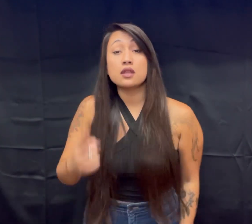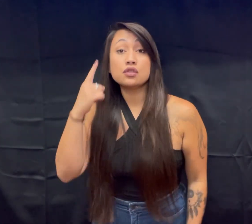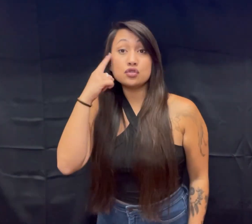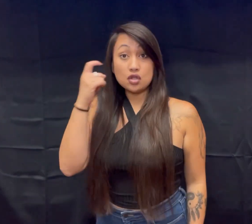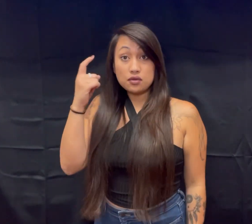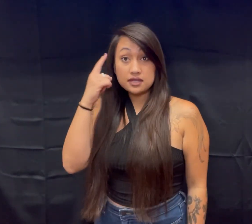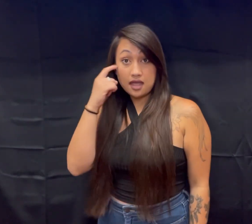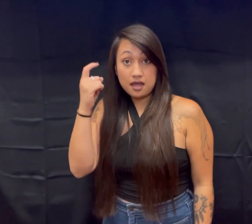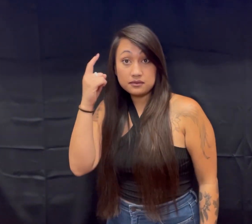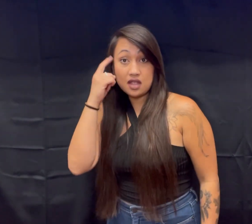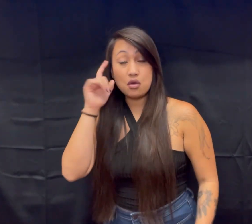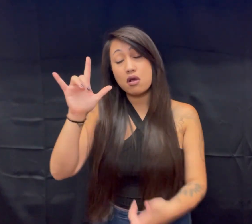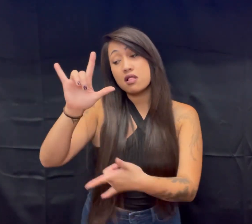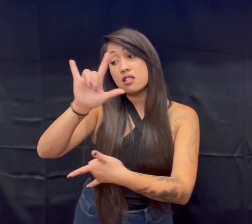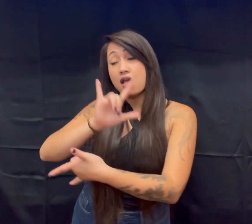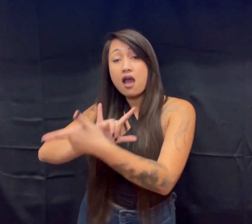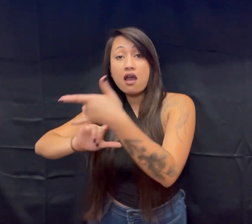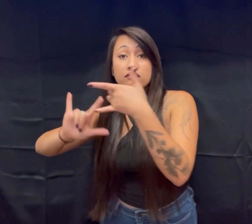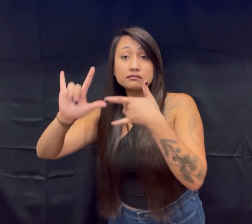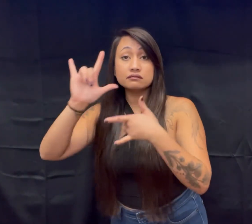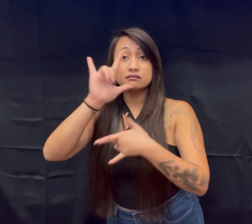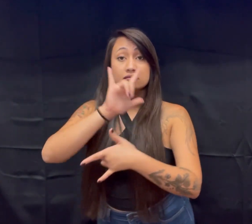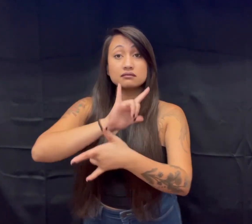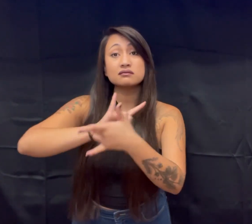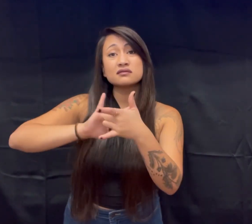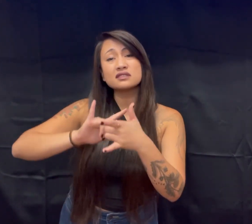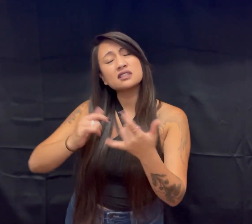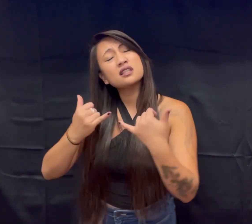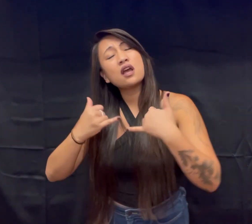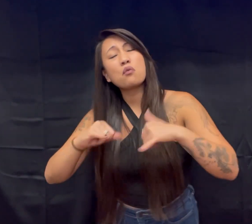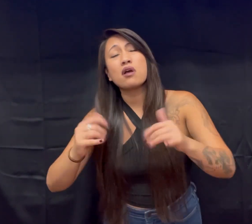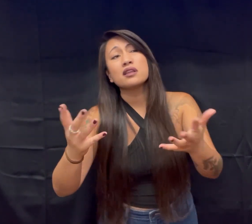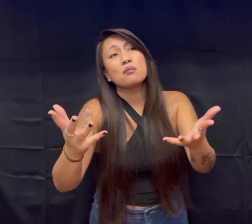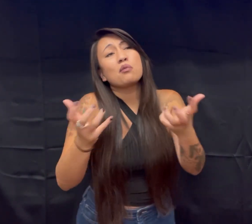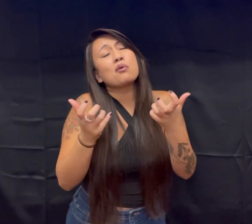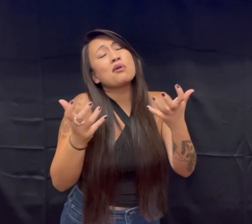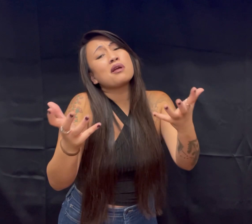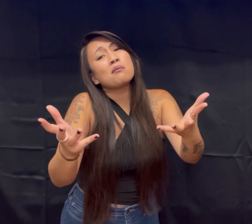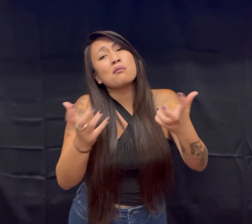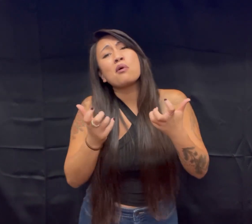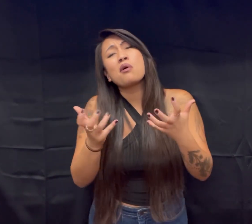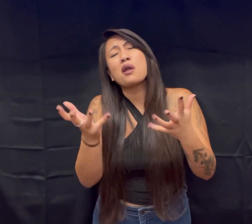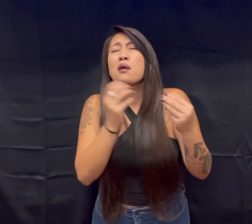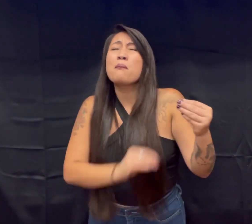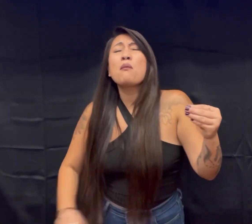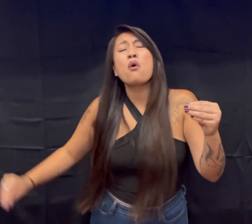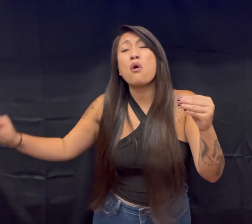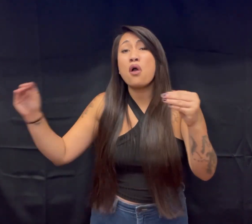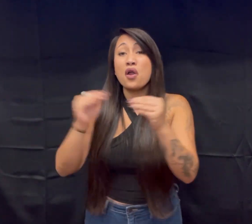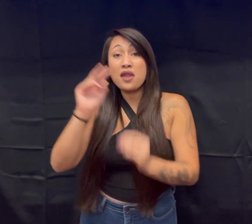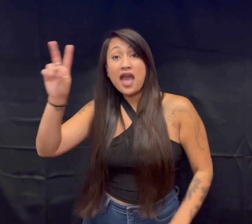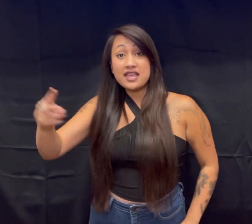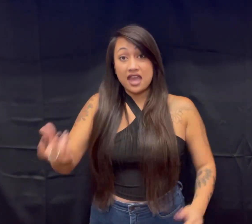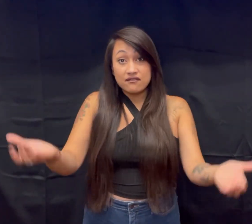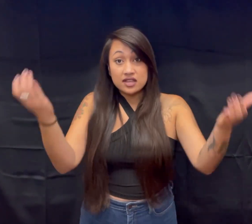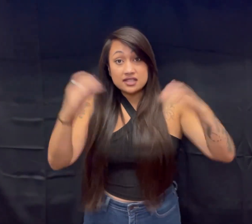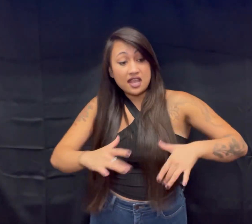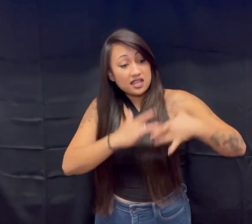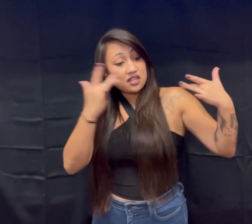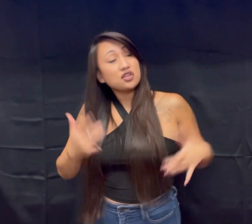So skeptical now But still I want it more, more, more I gave a second